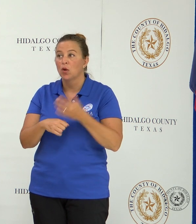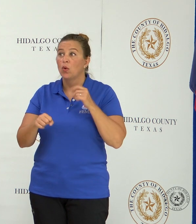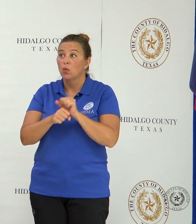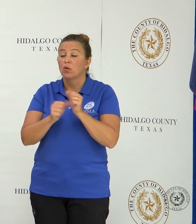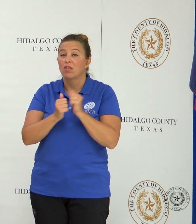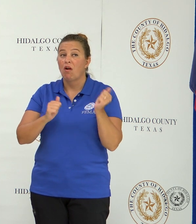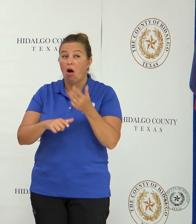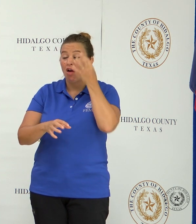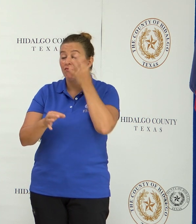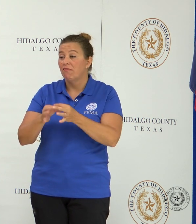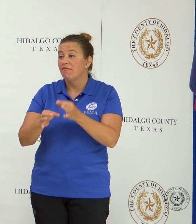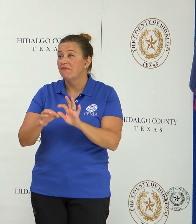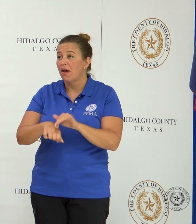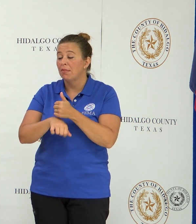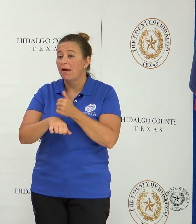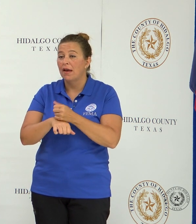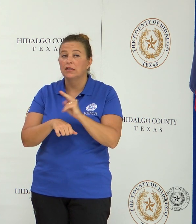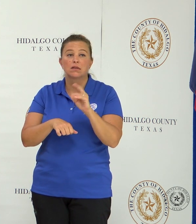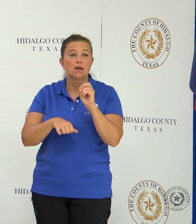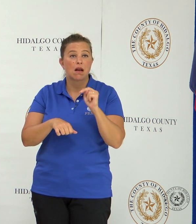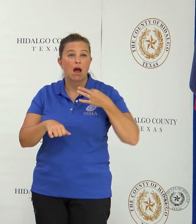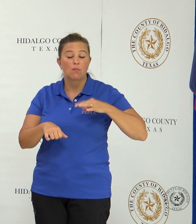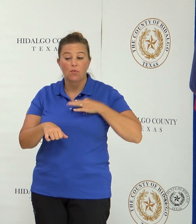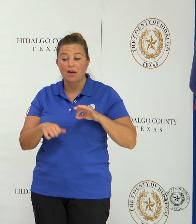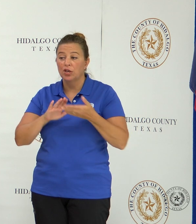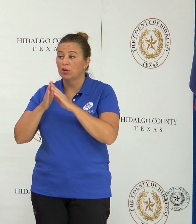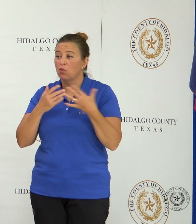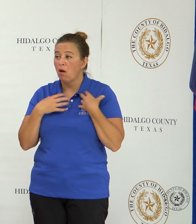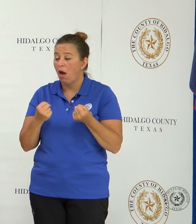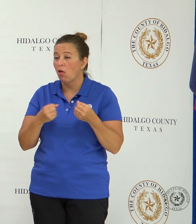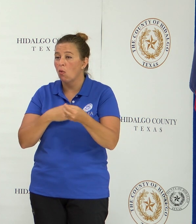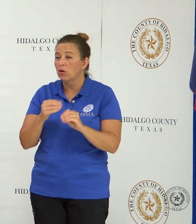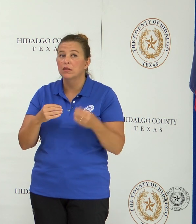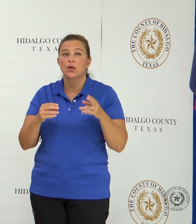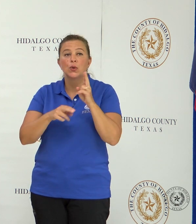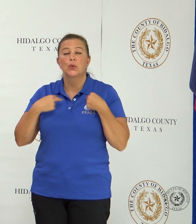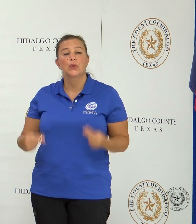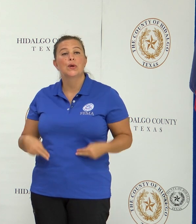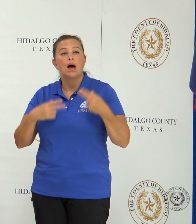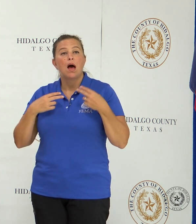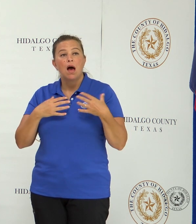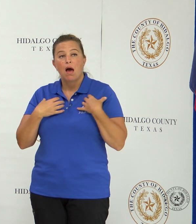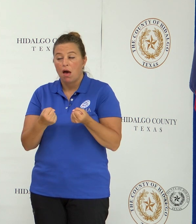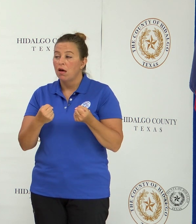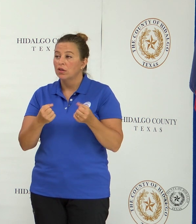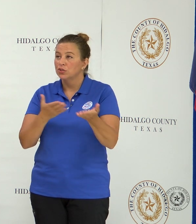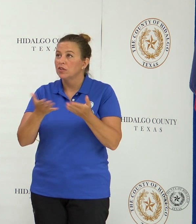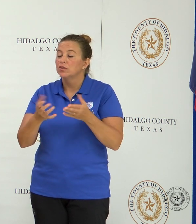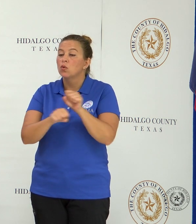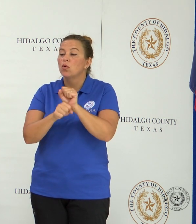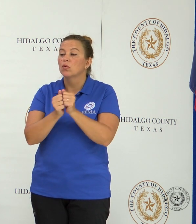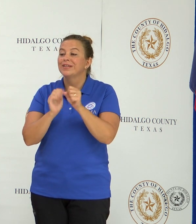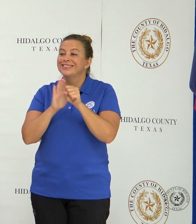nonprofits, the community organizations, the human health services, and we work with state and federal partners, and